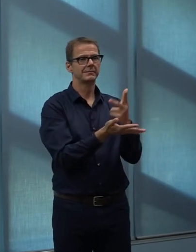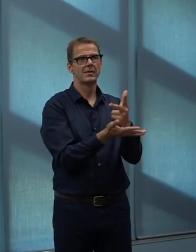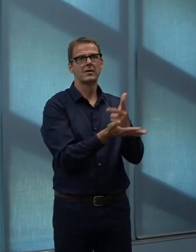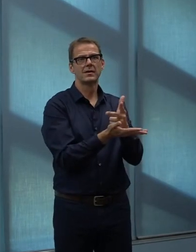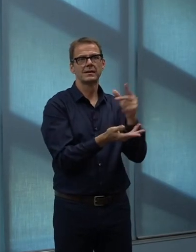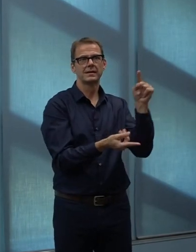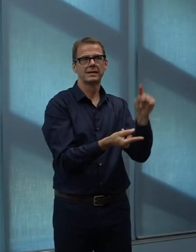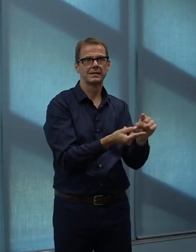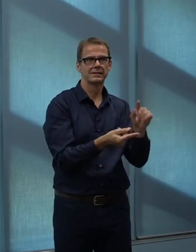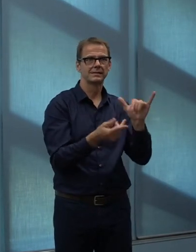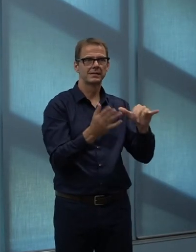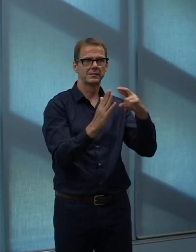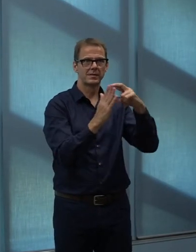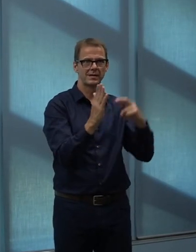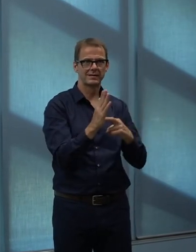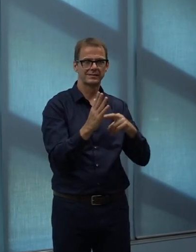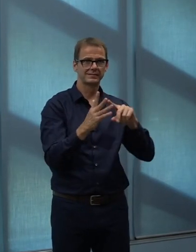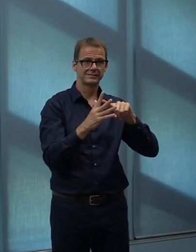check. ahead, please, Scott.